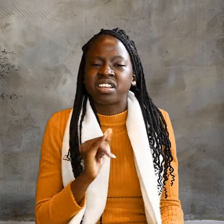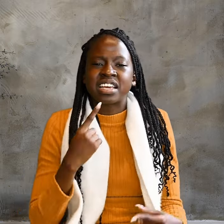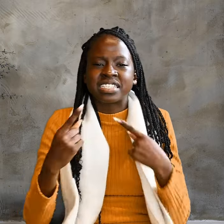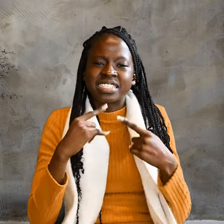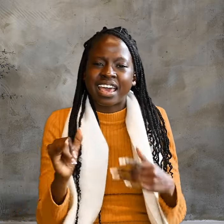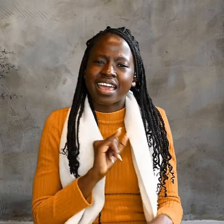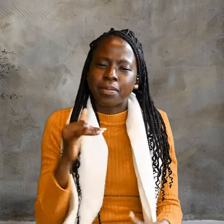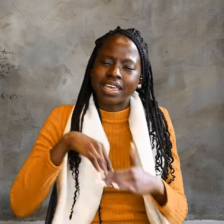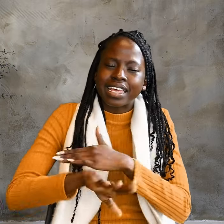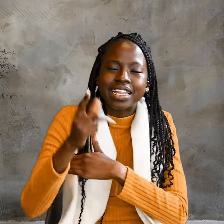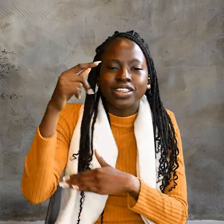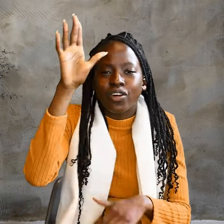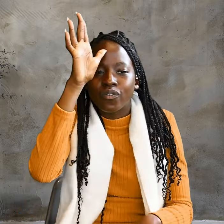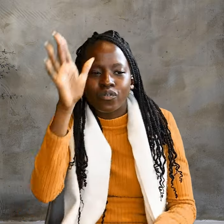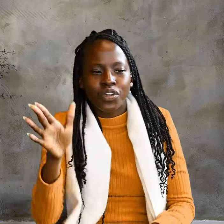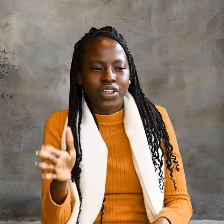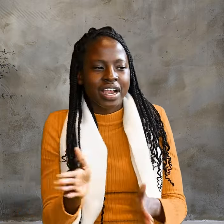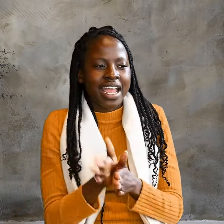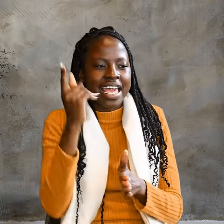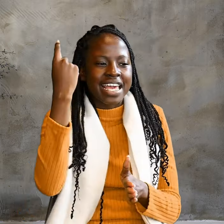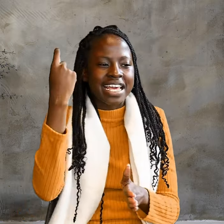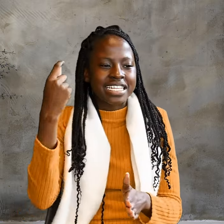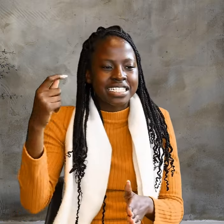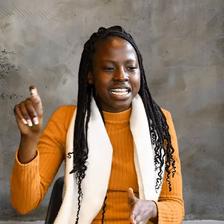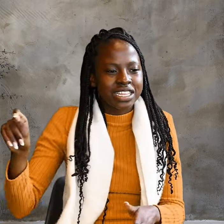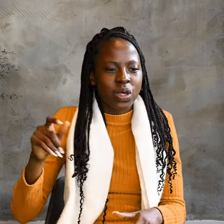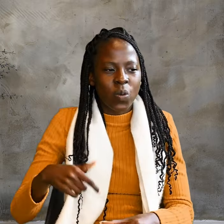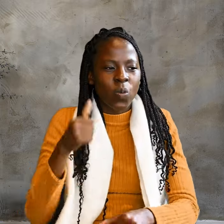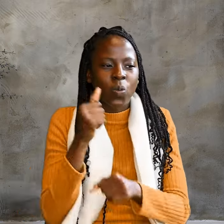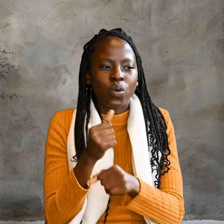the Father and the evidence of the works themselves.